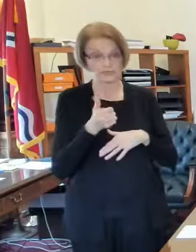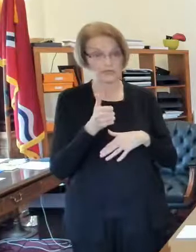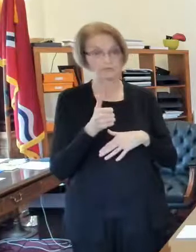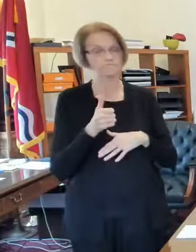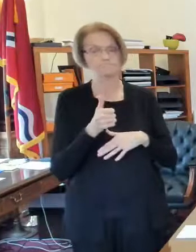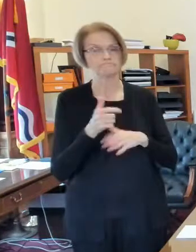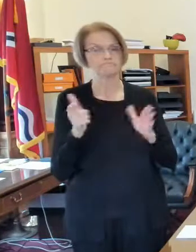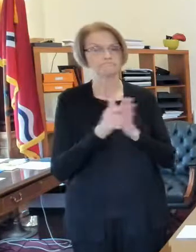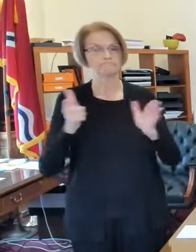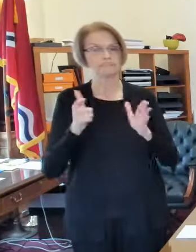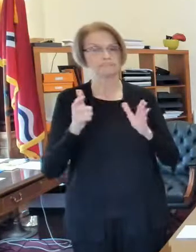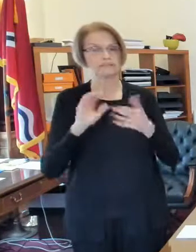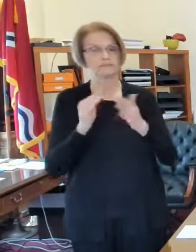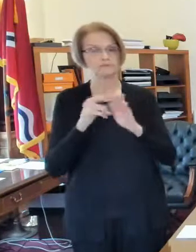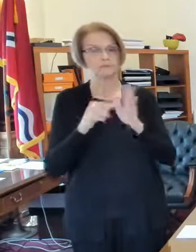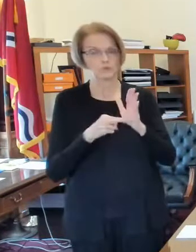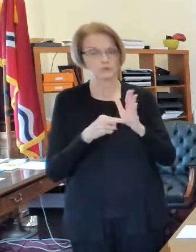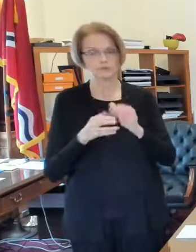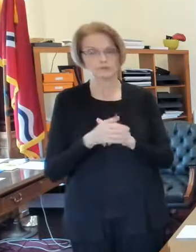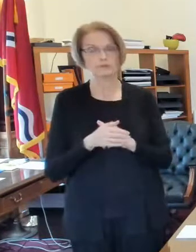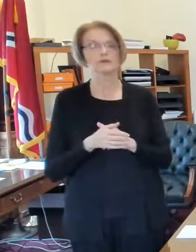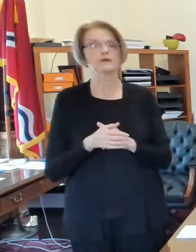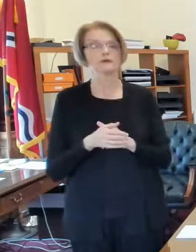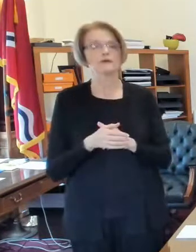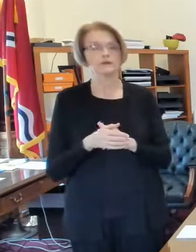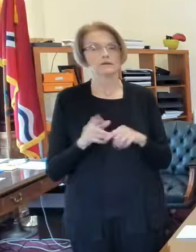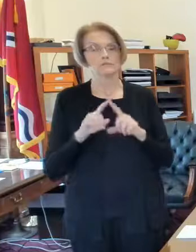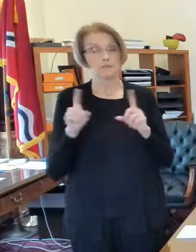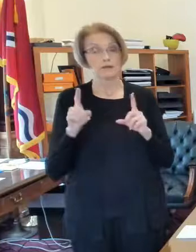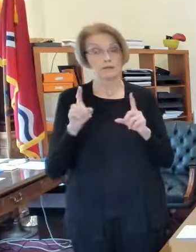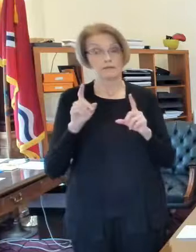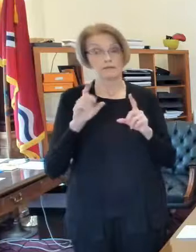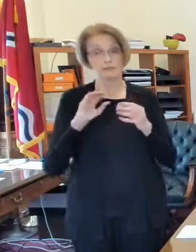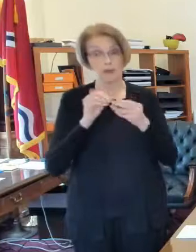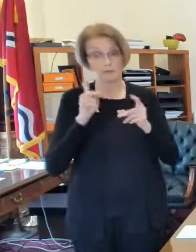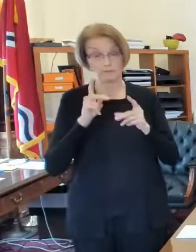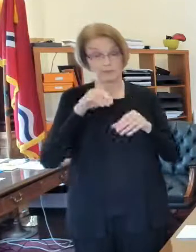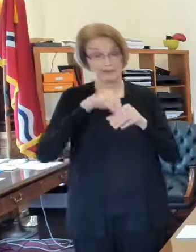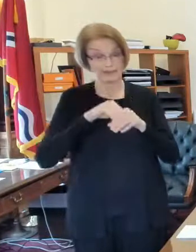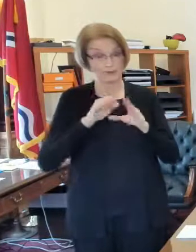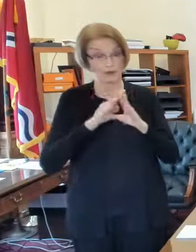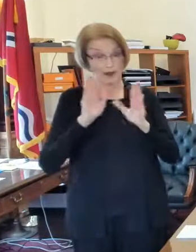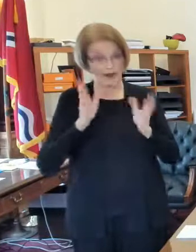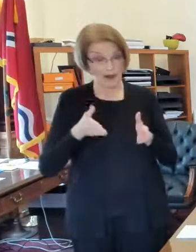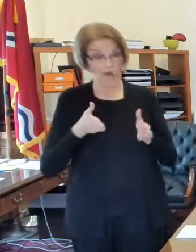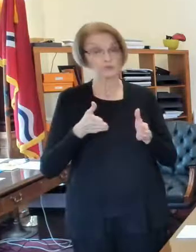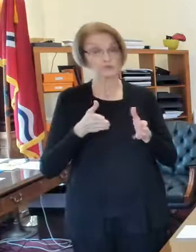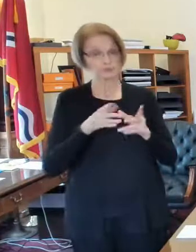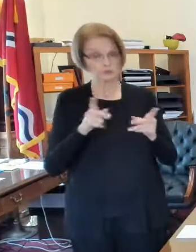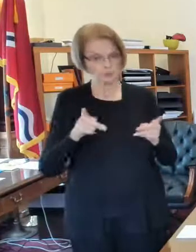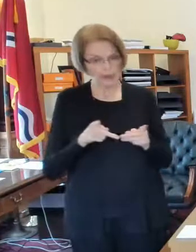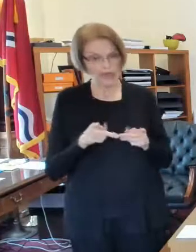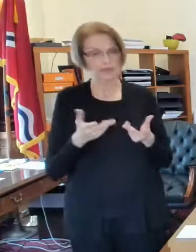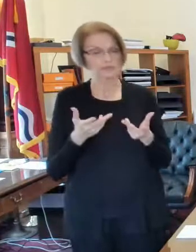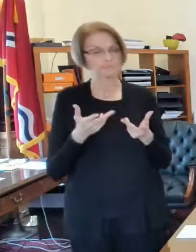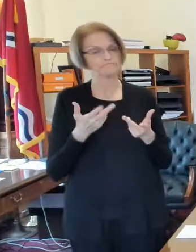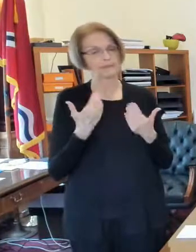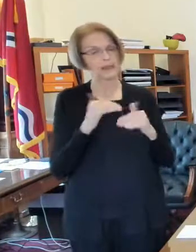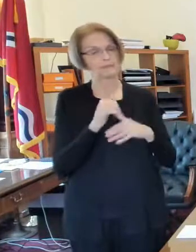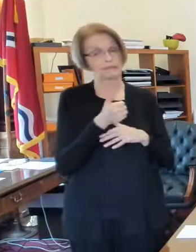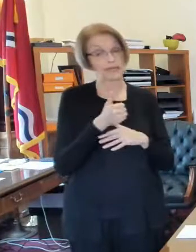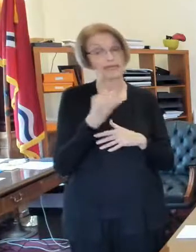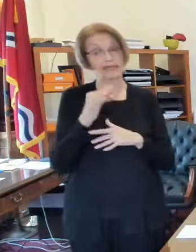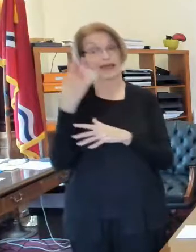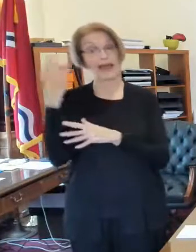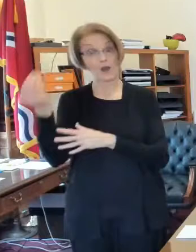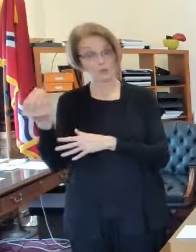uh if you aren't able to have your event outdoors make sure you're able to